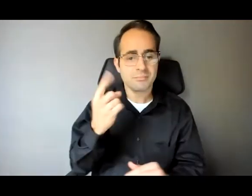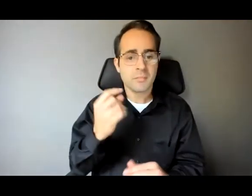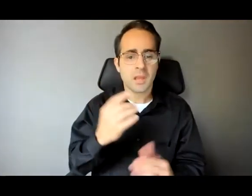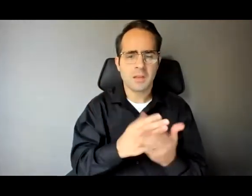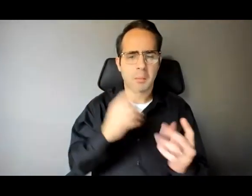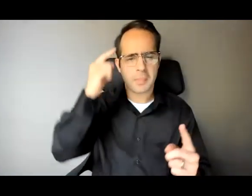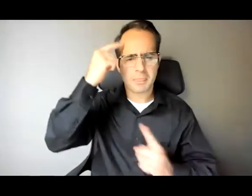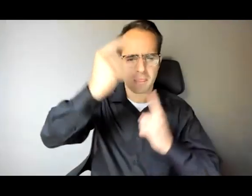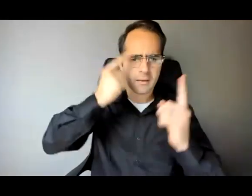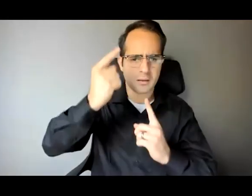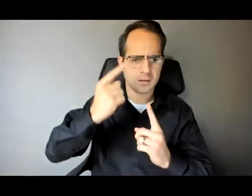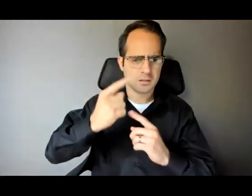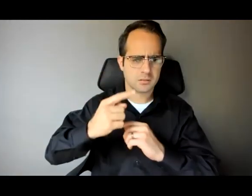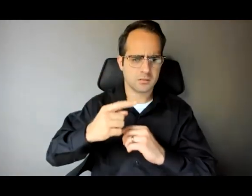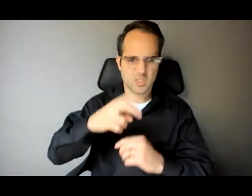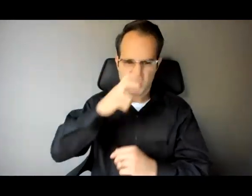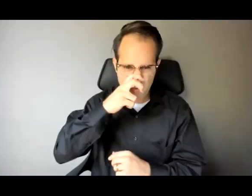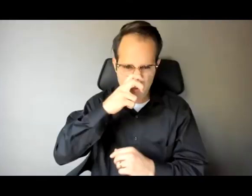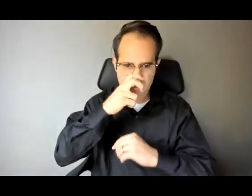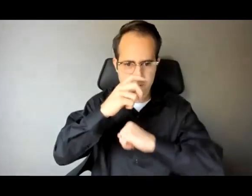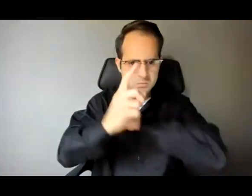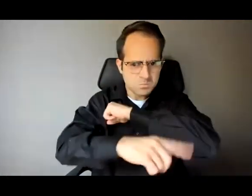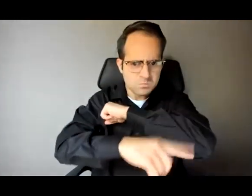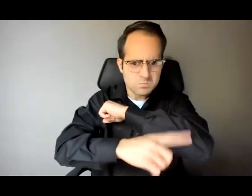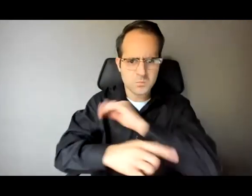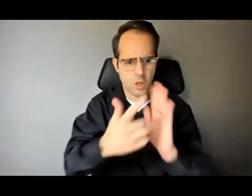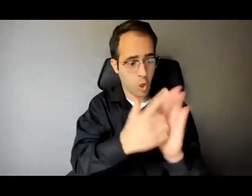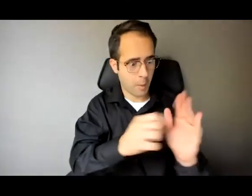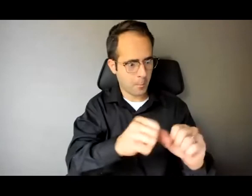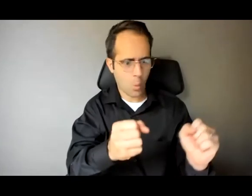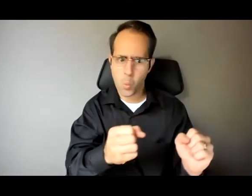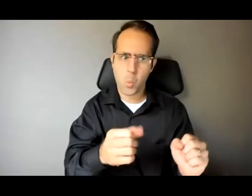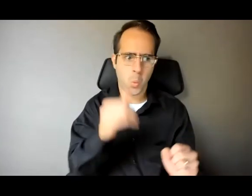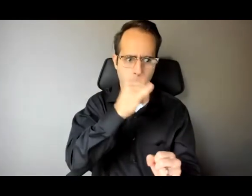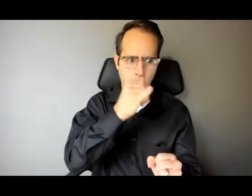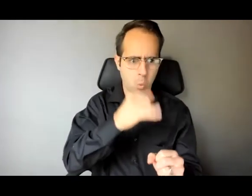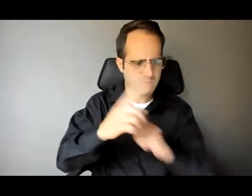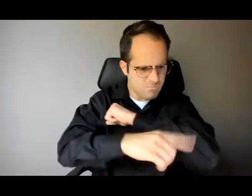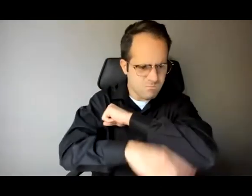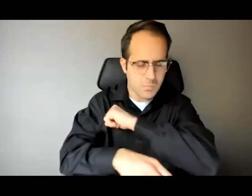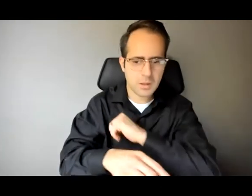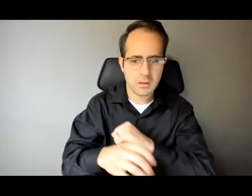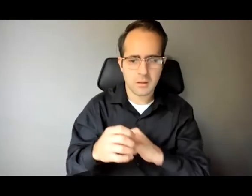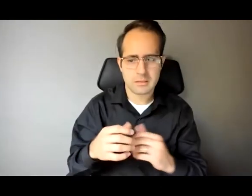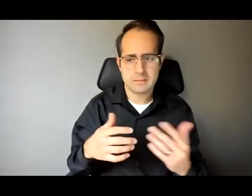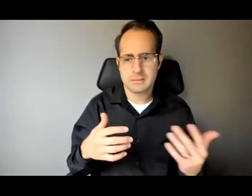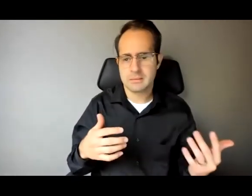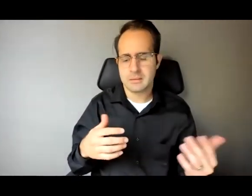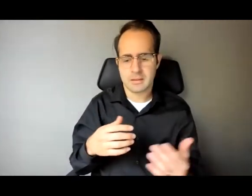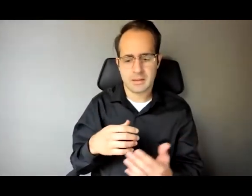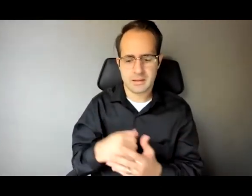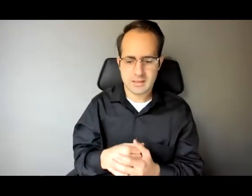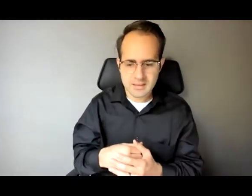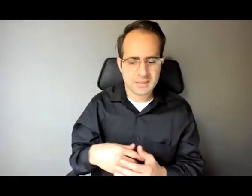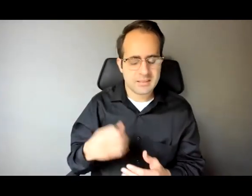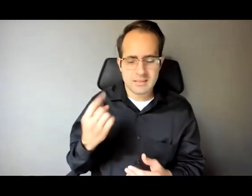if you believe in like protecting people from becoming victims then you do more of what works and less of what doesn't and if you want people